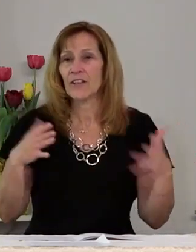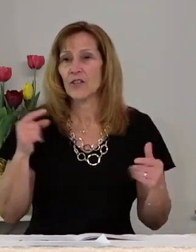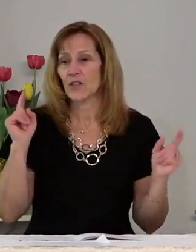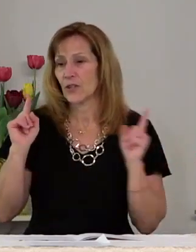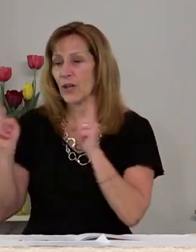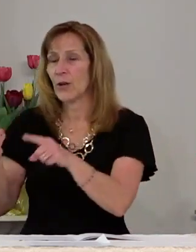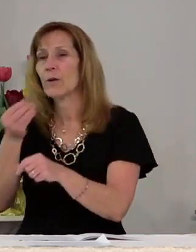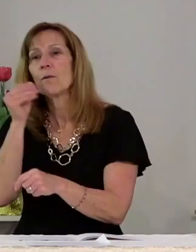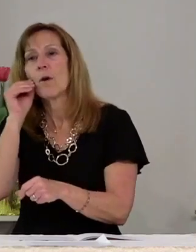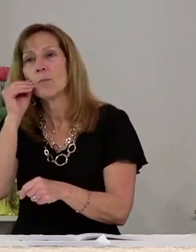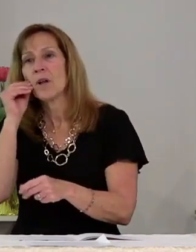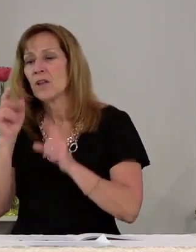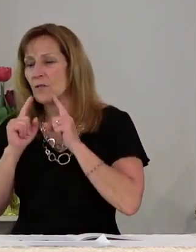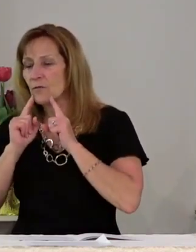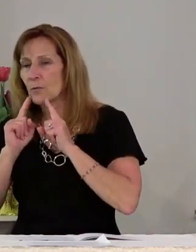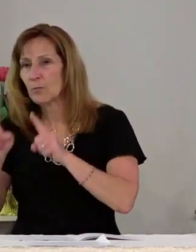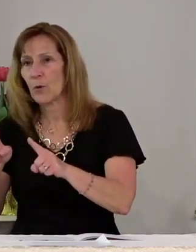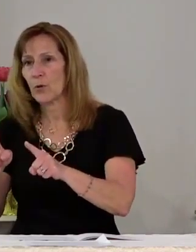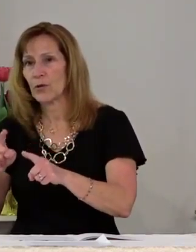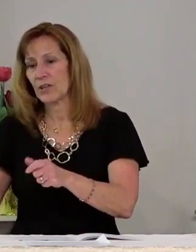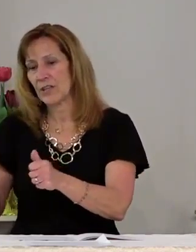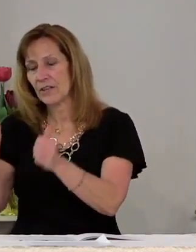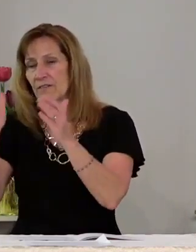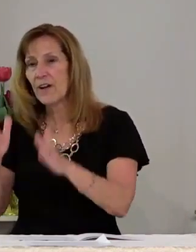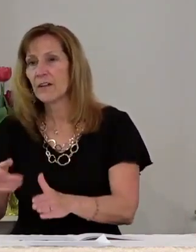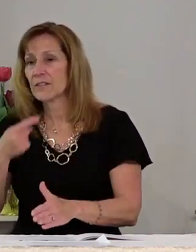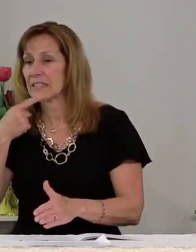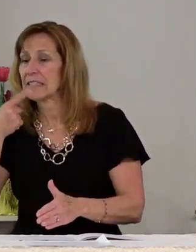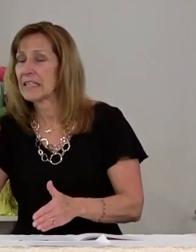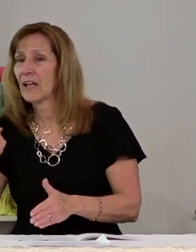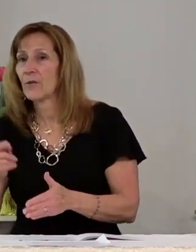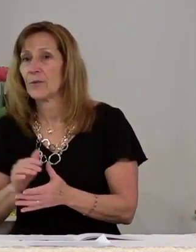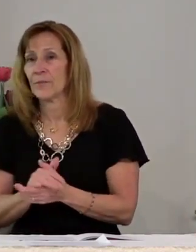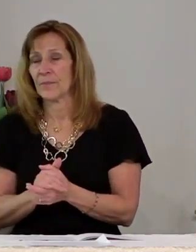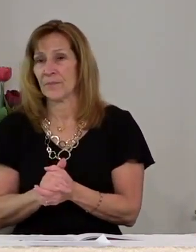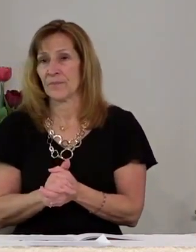go home they report it to the other followers of Jesus